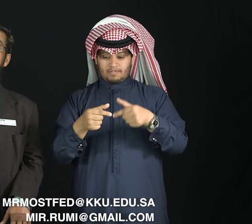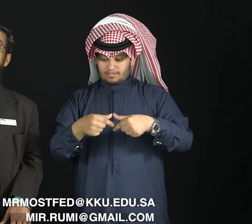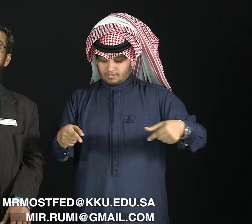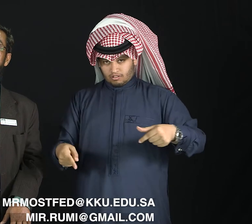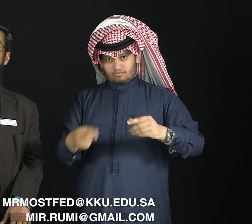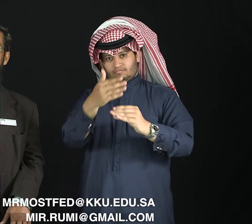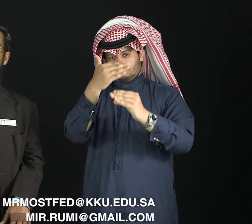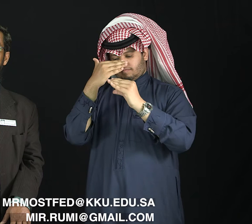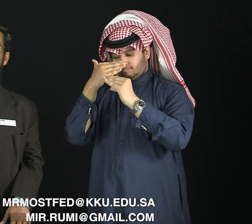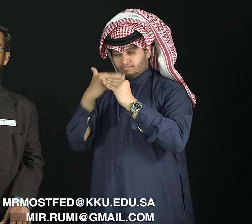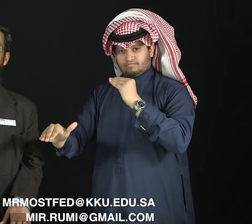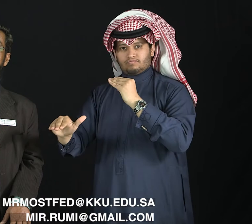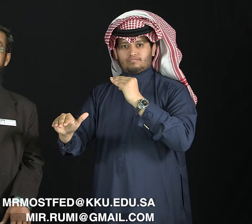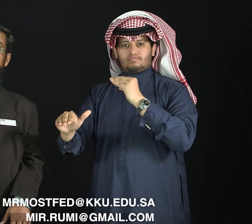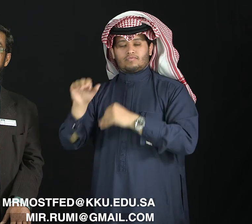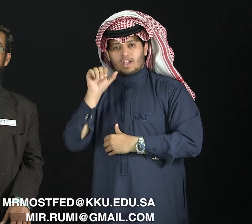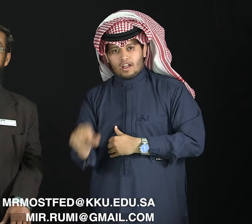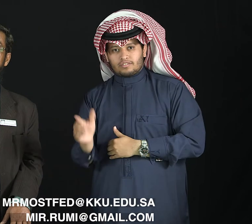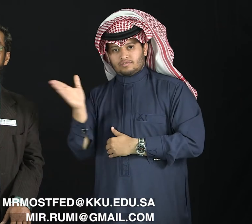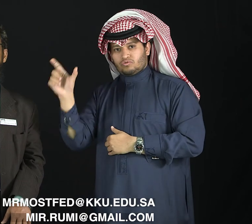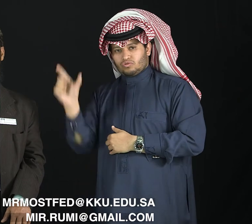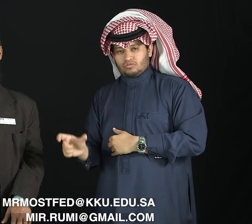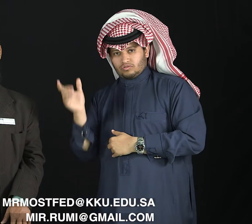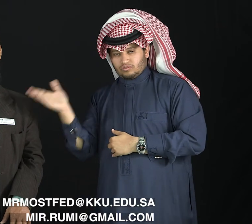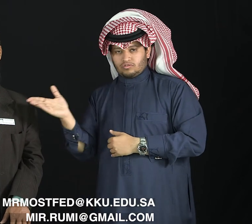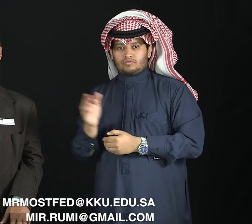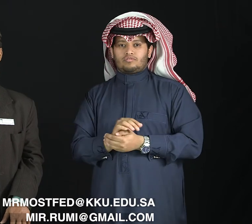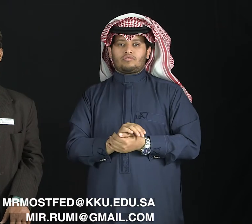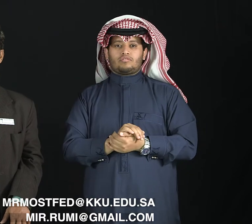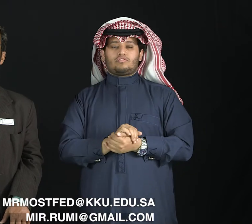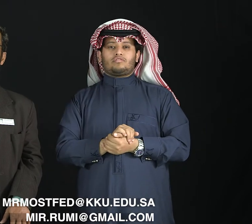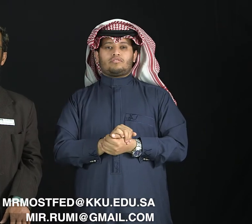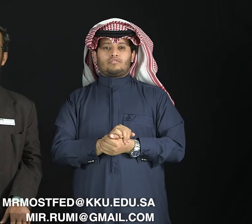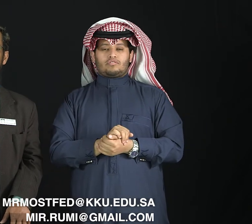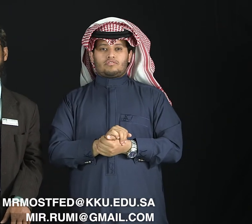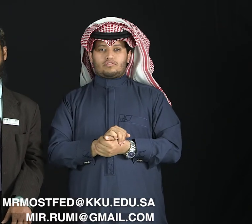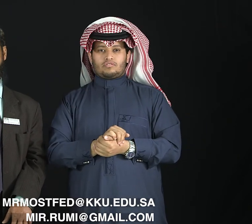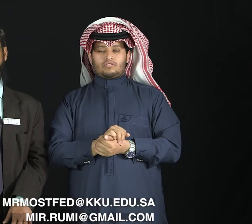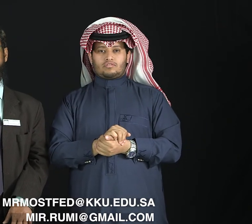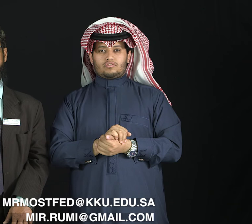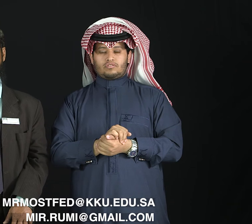mir.rumi